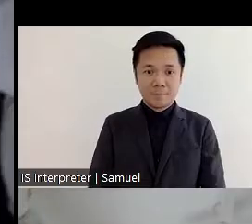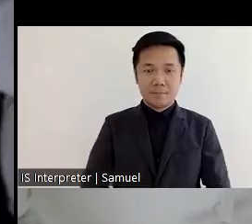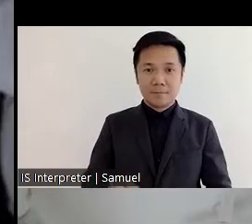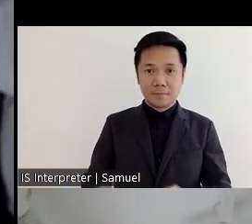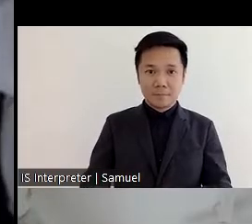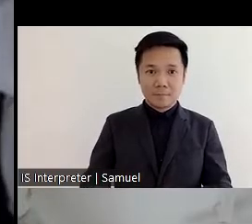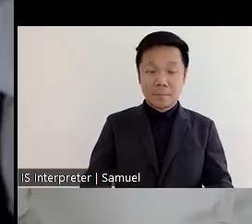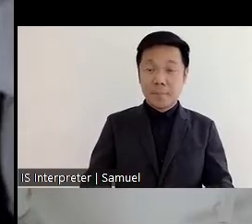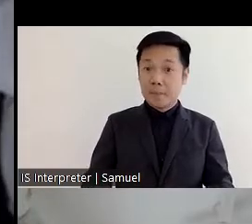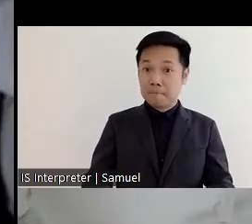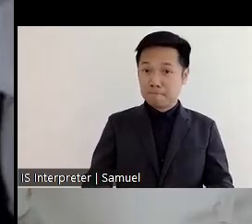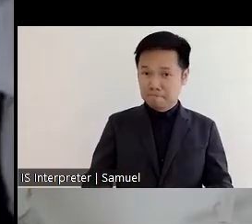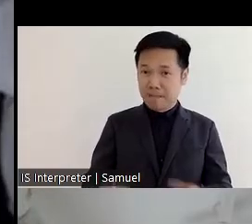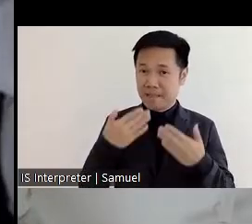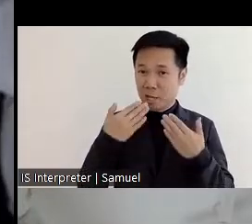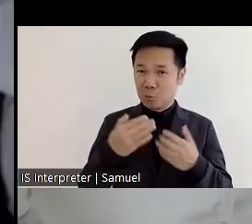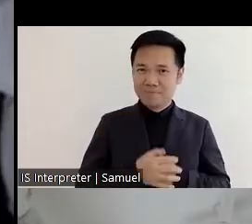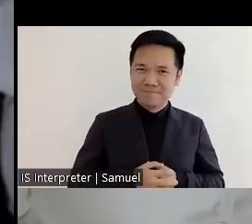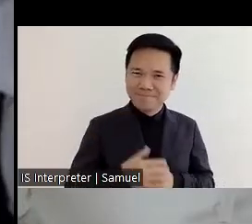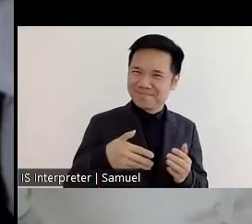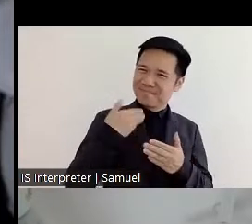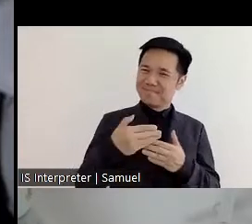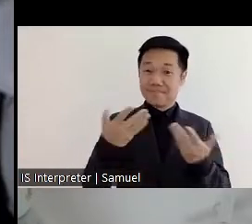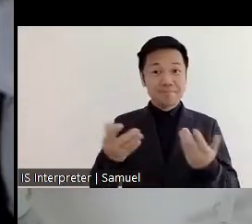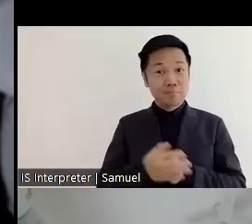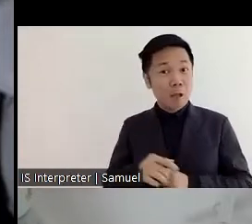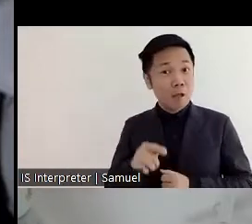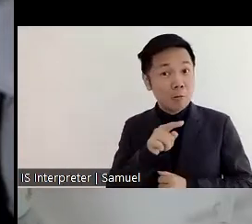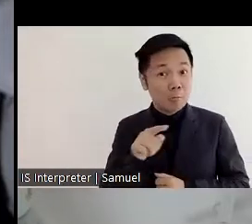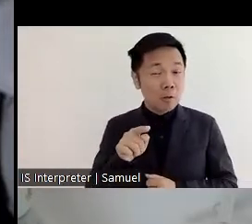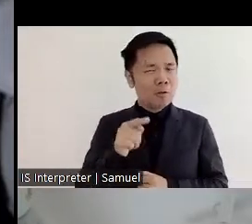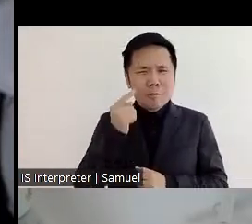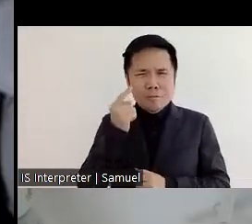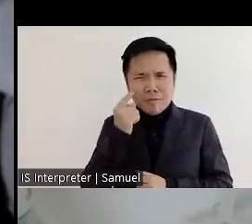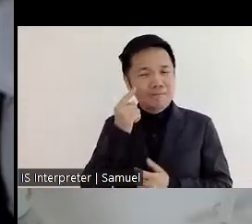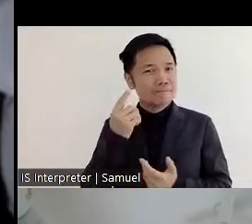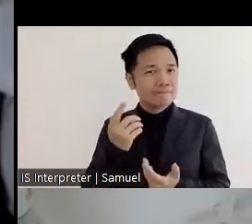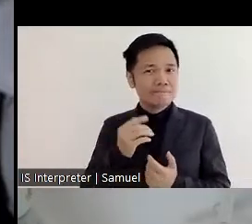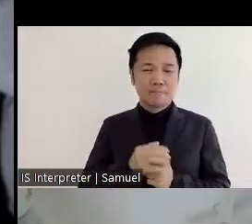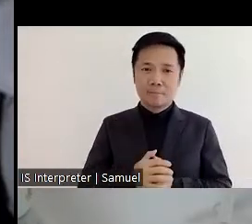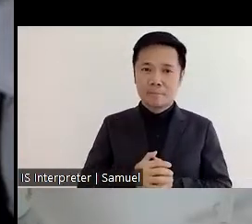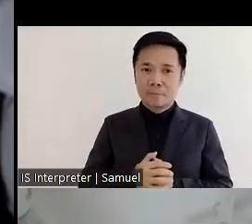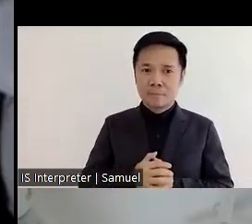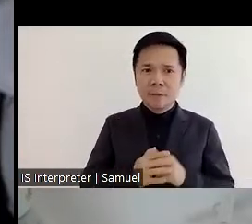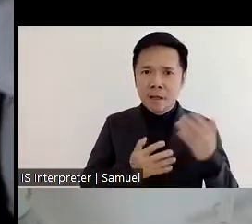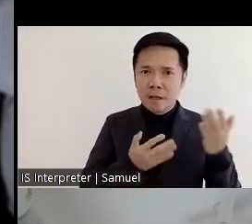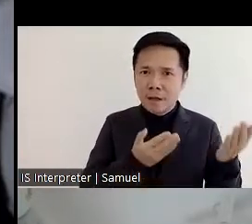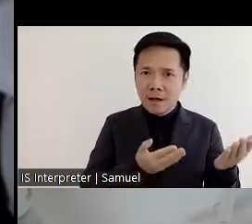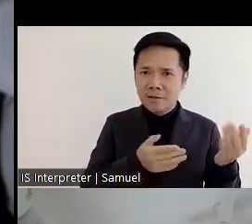Yeah, thank you. I think all of you may wonder, how did Rohit, Rohit,